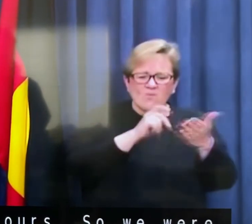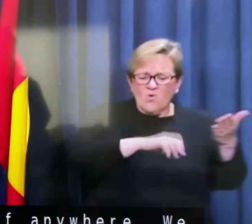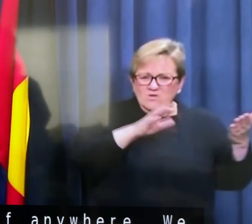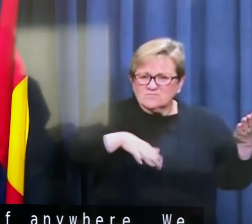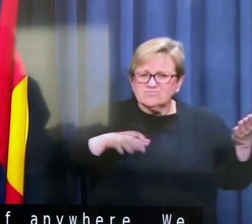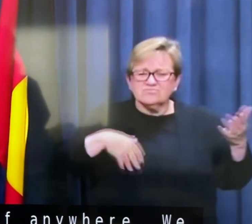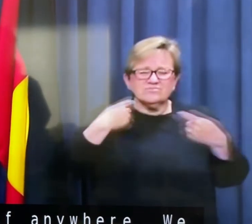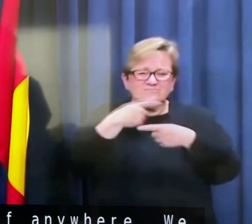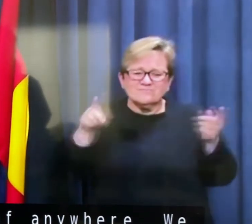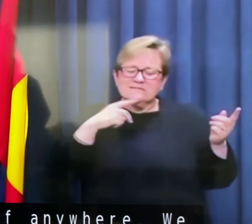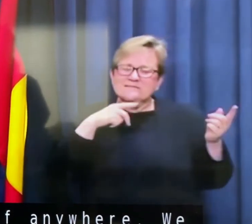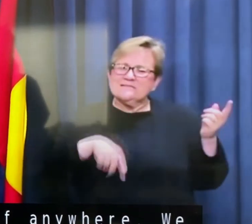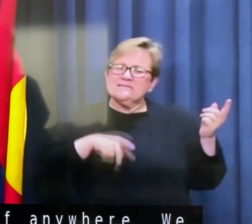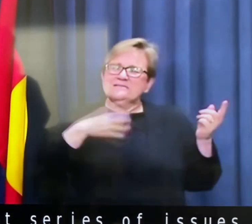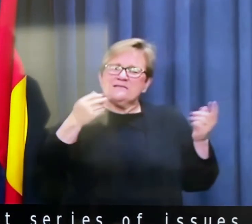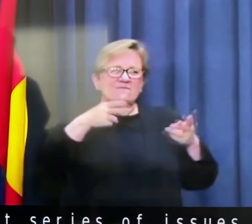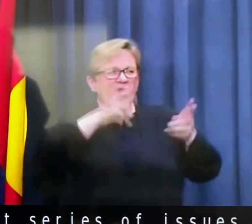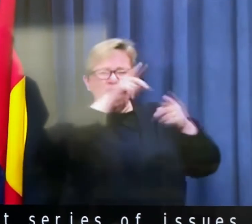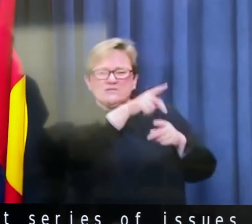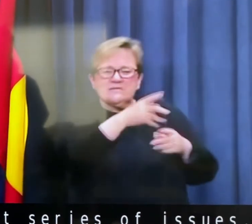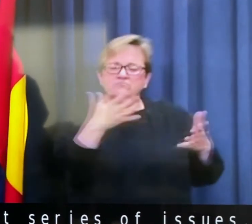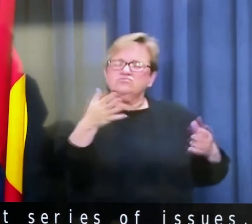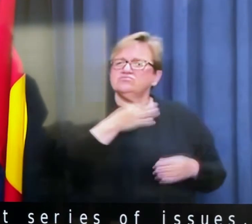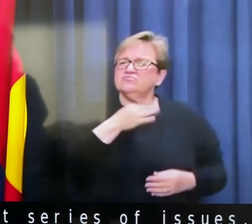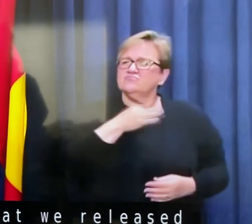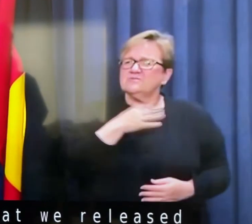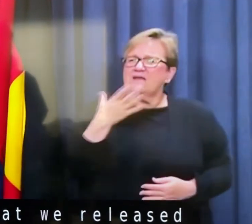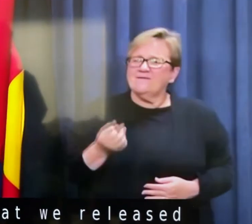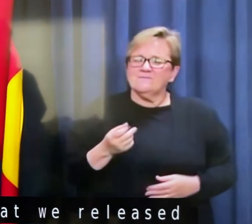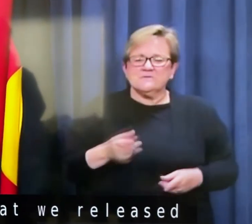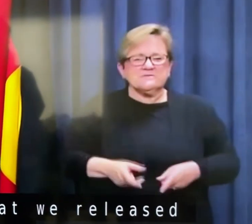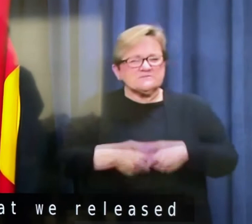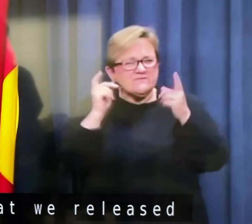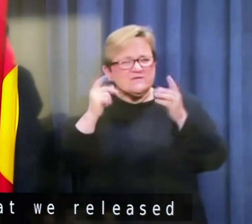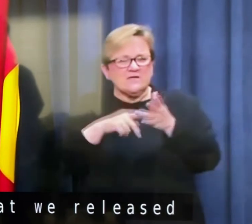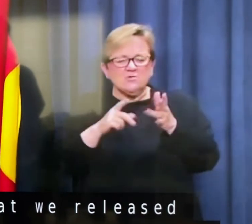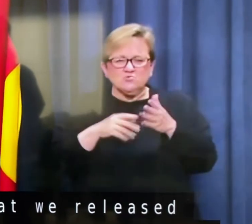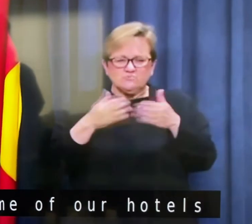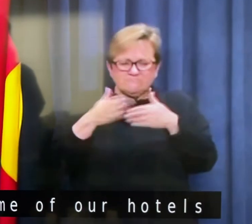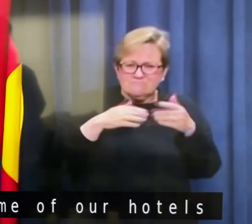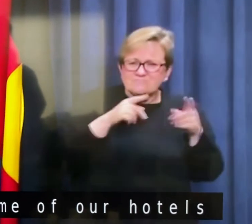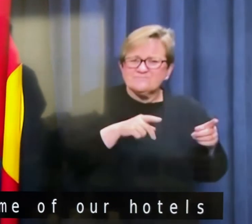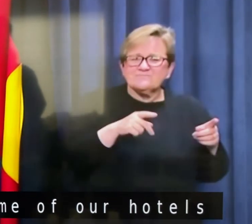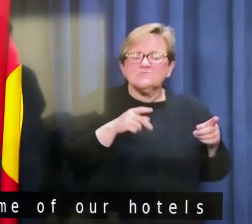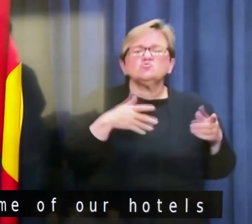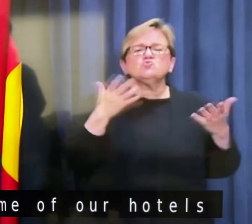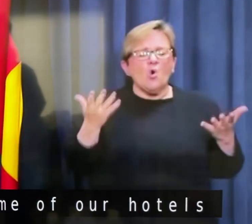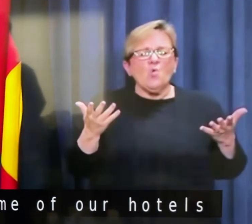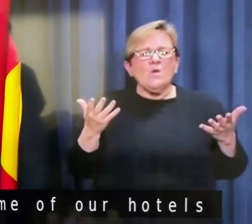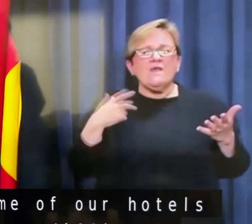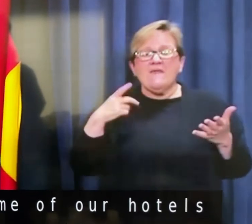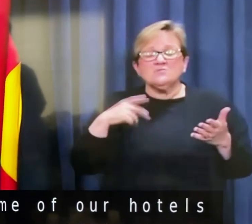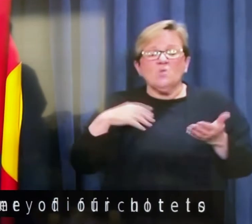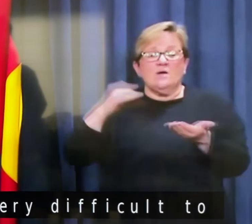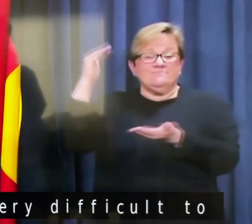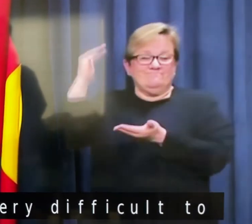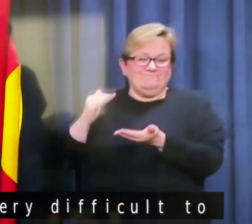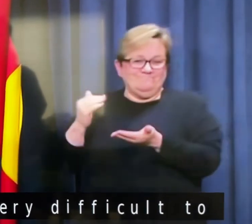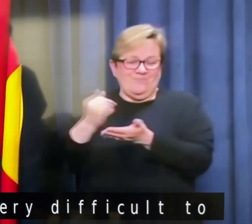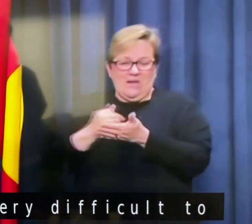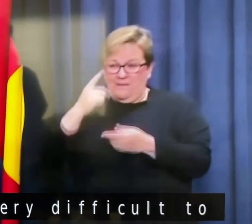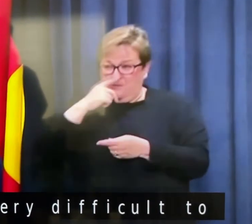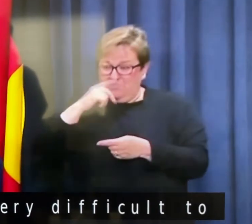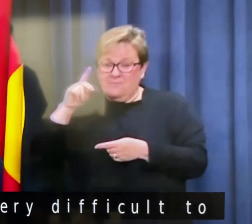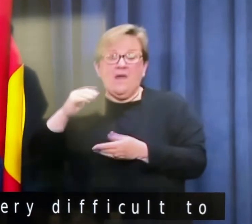that we released that said that some of our hotels were high risk, very difficult to mitigate. Uh, so we took the step of reducing our cap